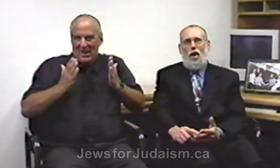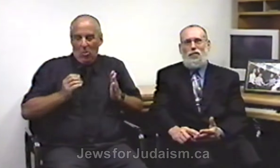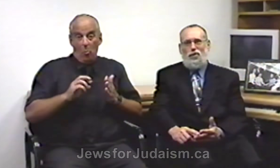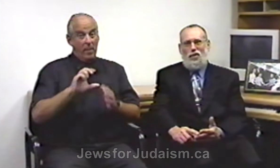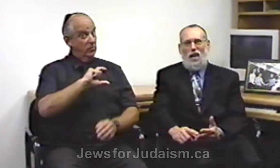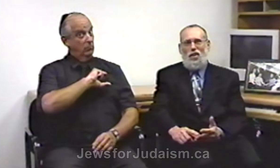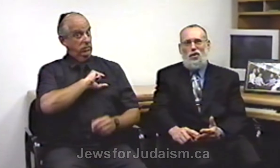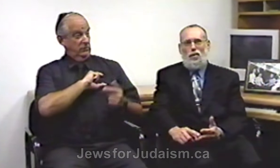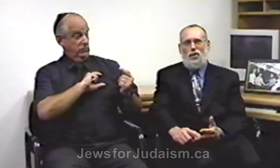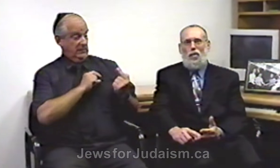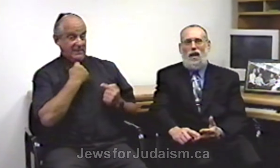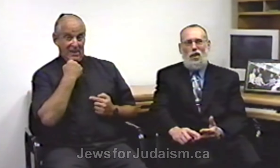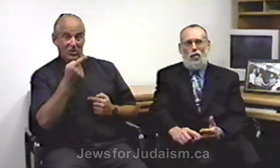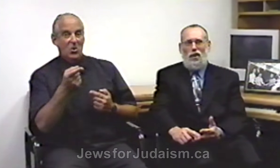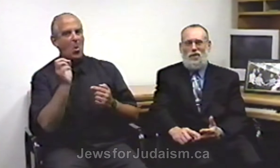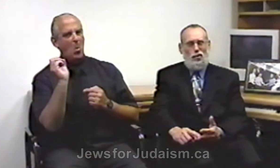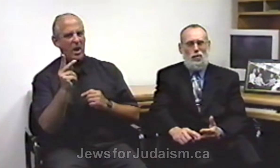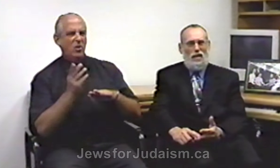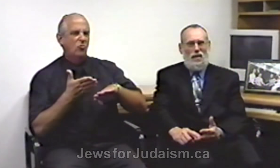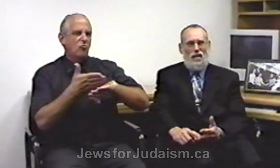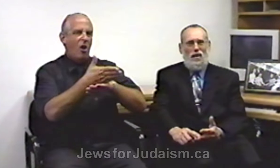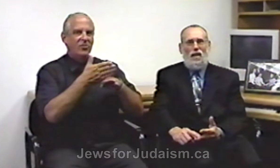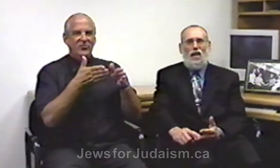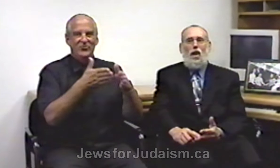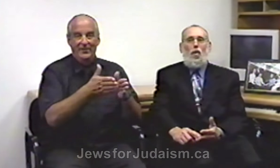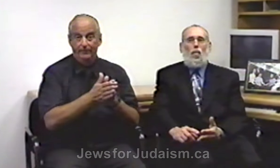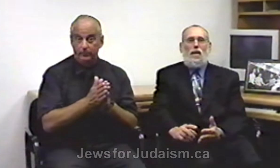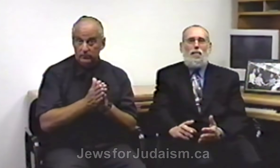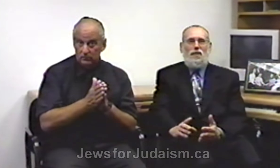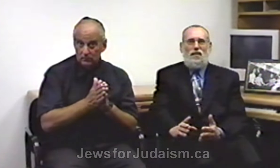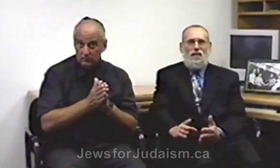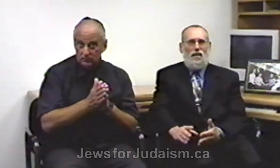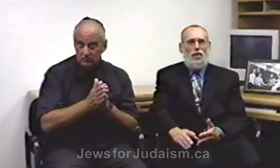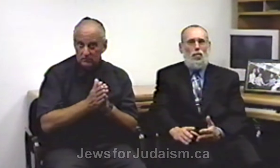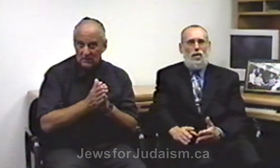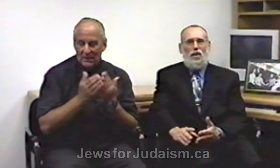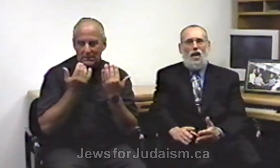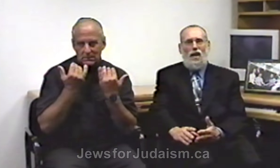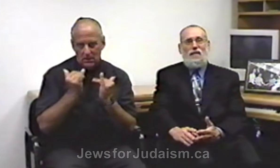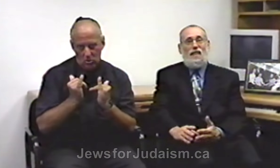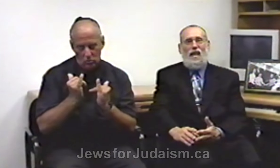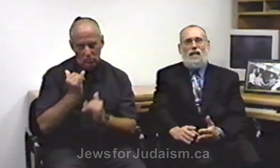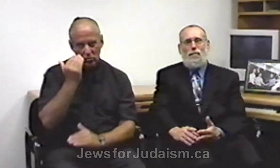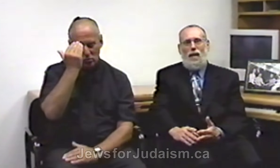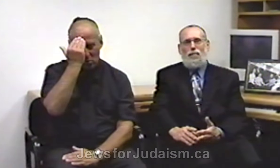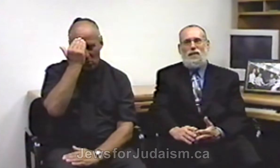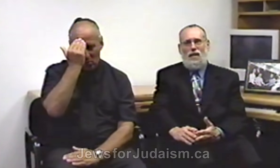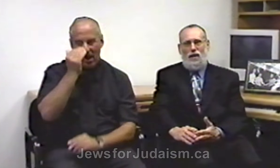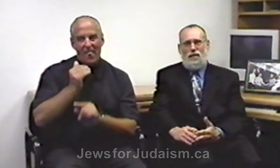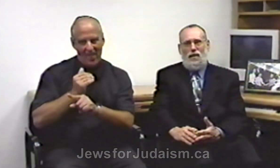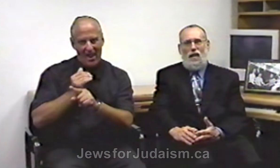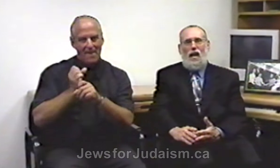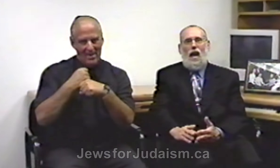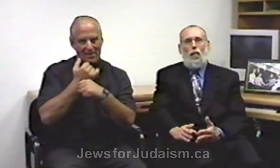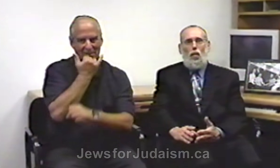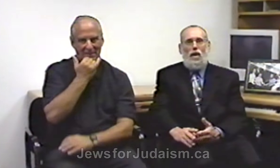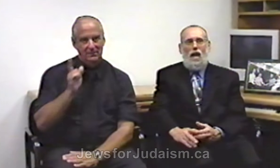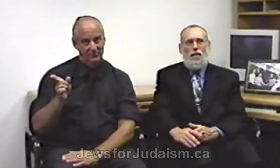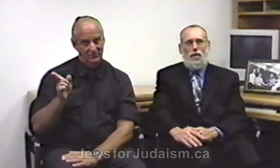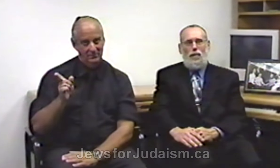officer telling you it's okay to cross the street we must still realize that they can make mistakes and we have to